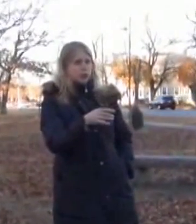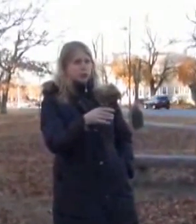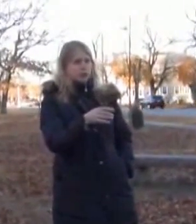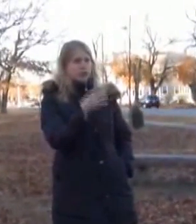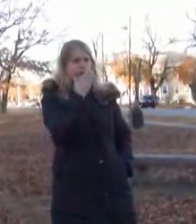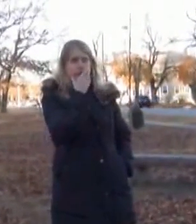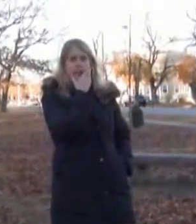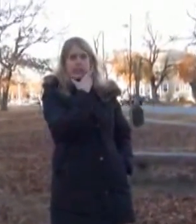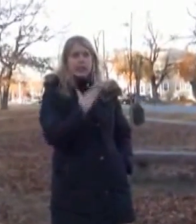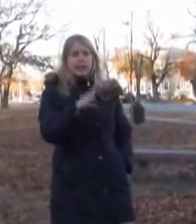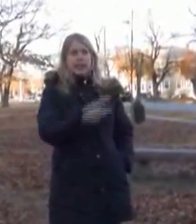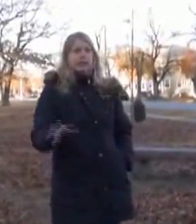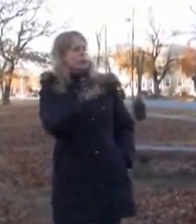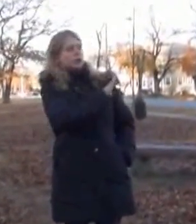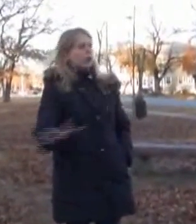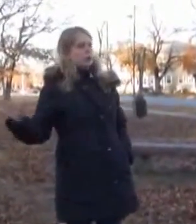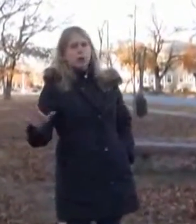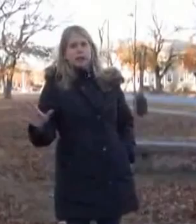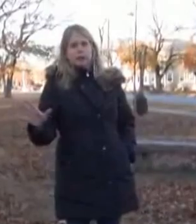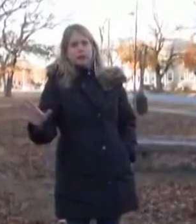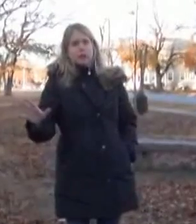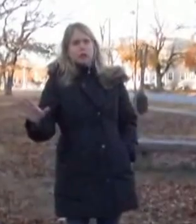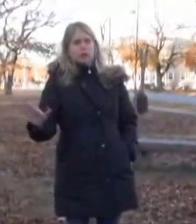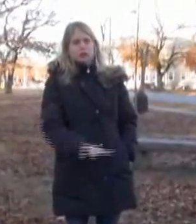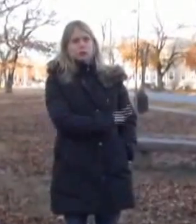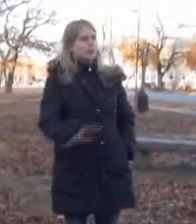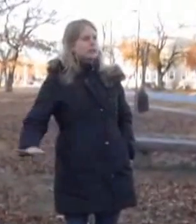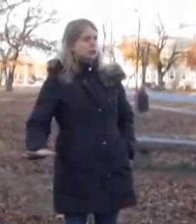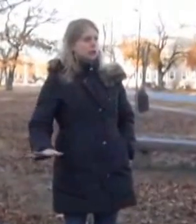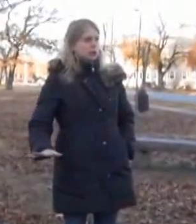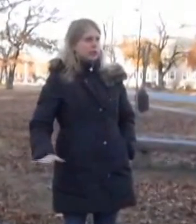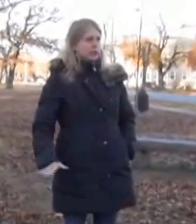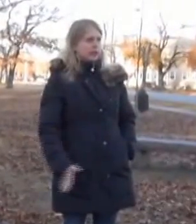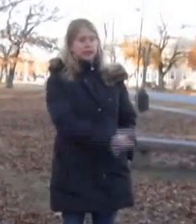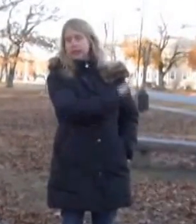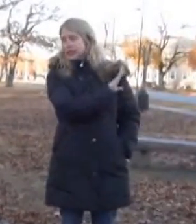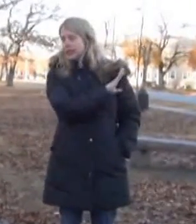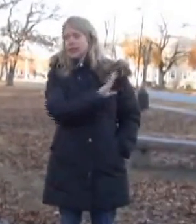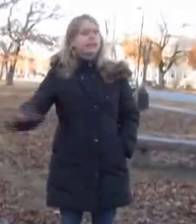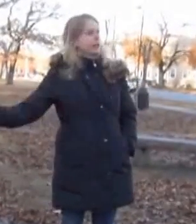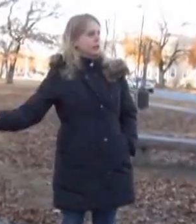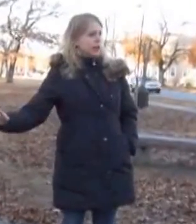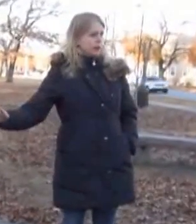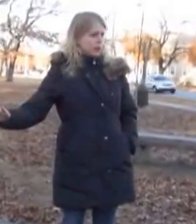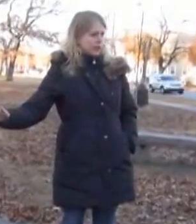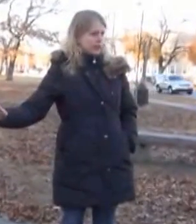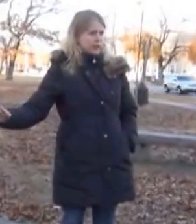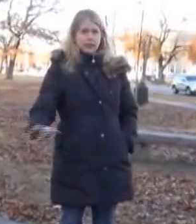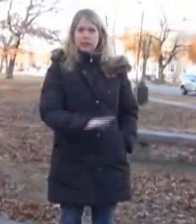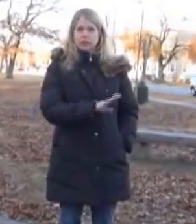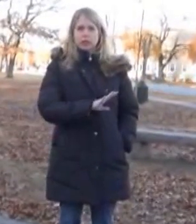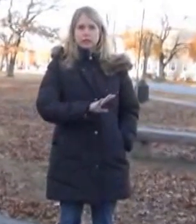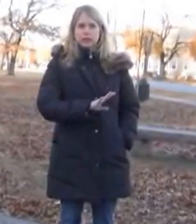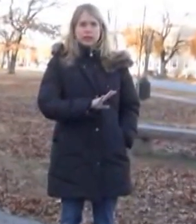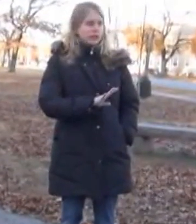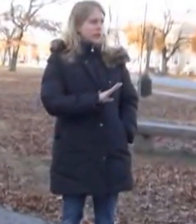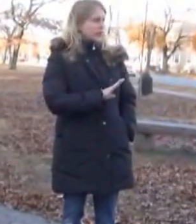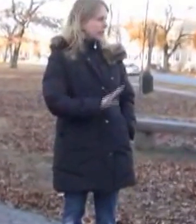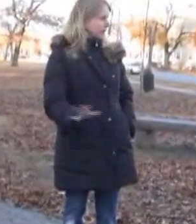Schindler's List. And Abe just started talking about the Holocaust. And once he started talking about it, he never stopped talking about it. He just kept